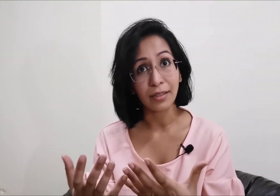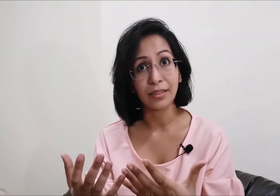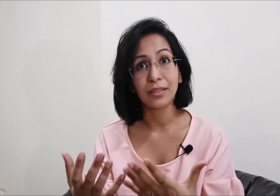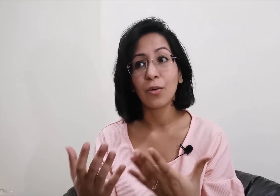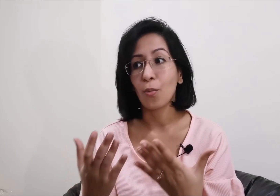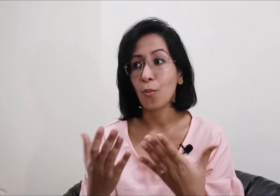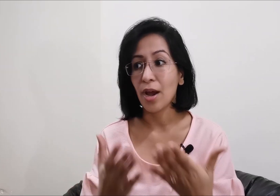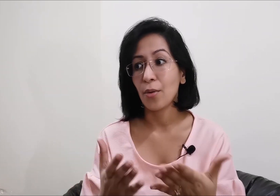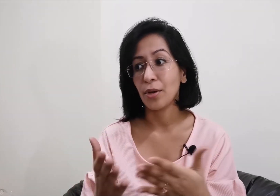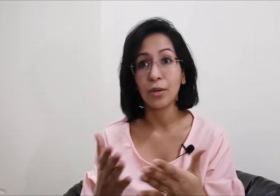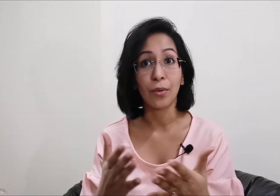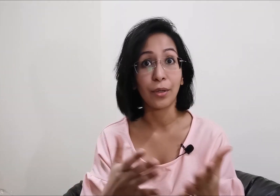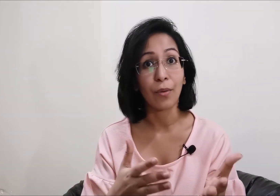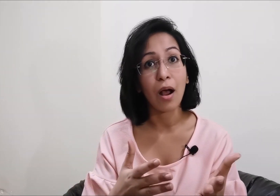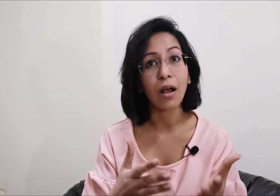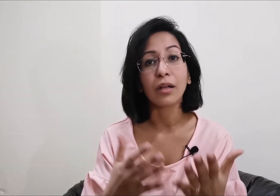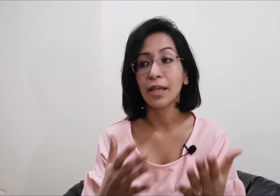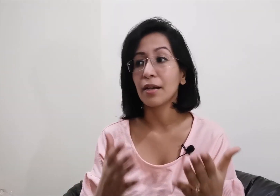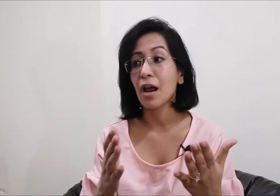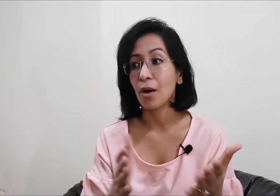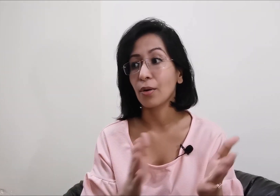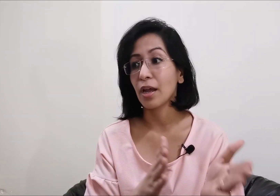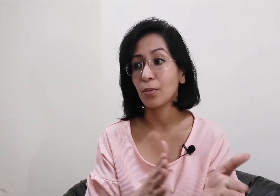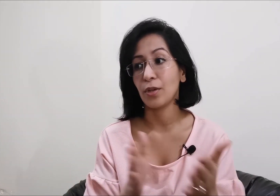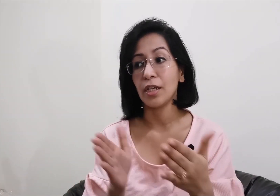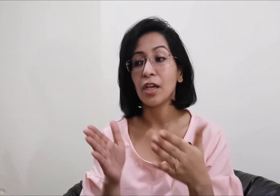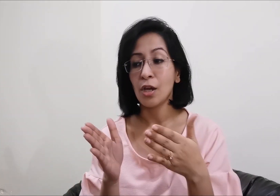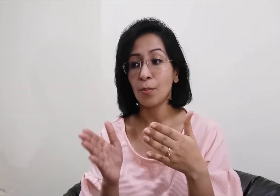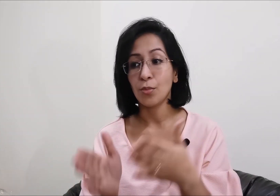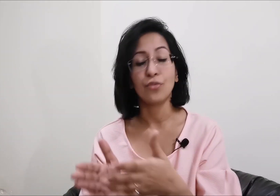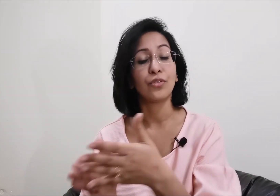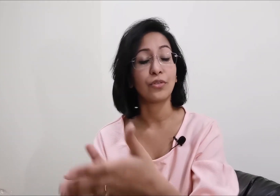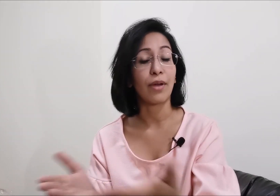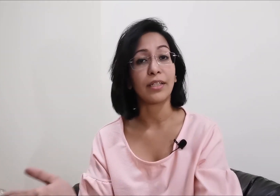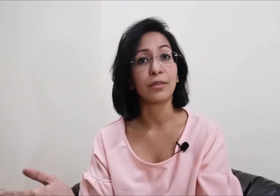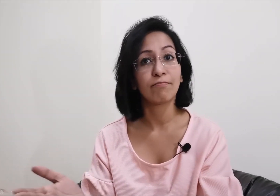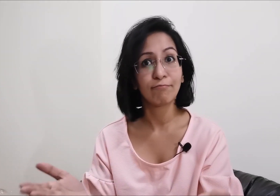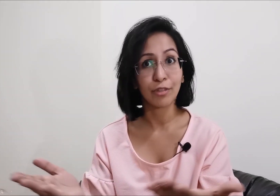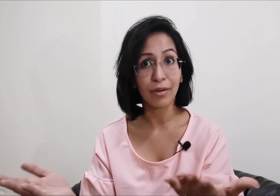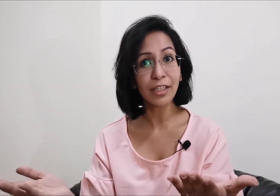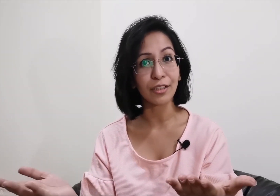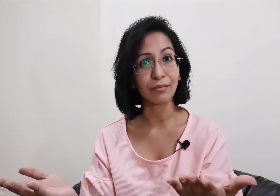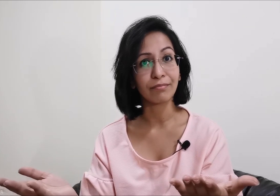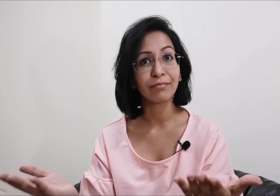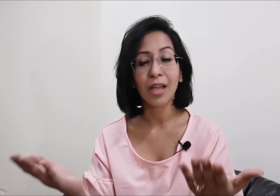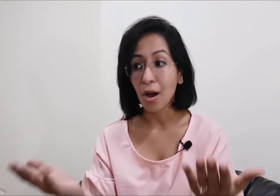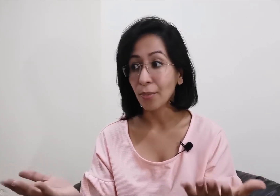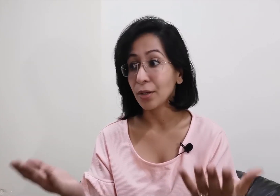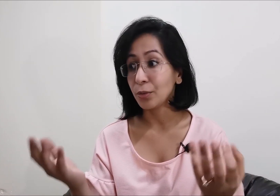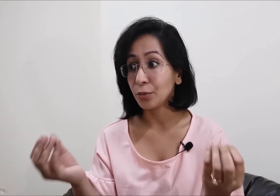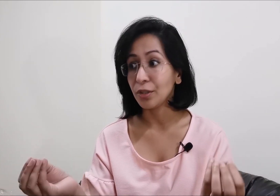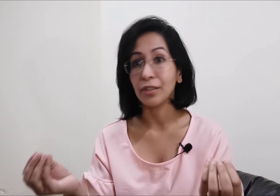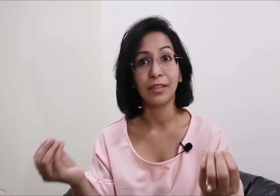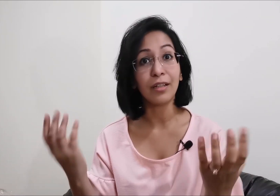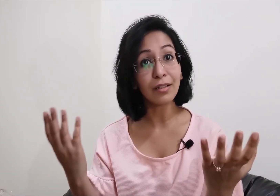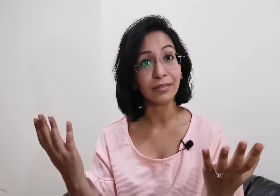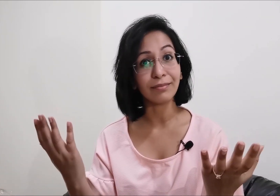where we are going wrong then how can we move on the right direction how can we really learn